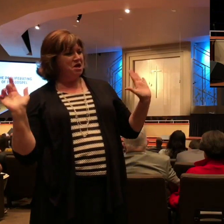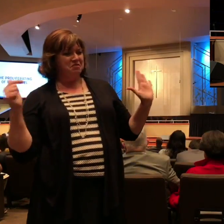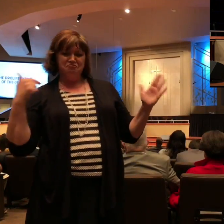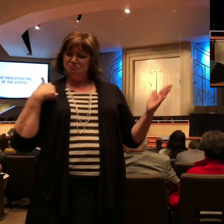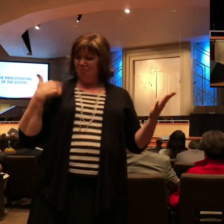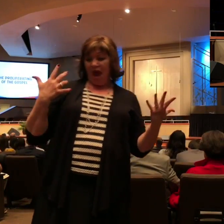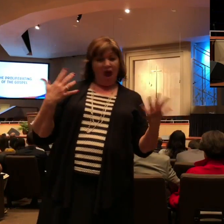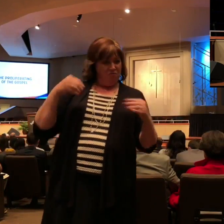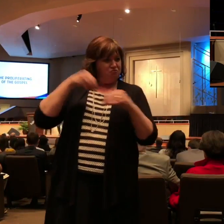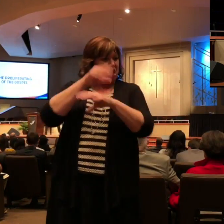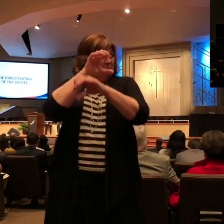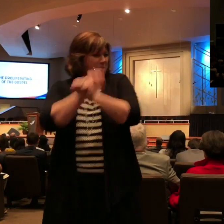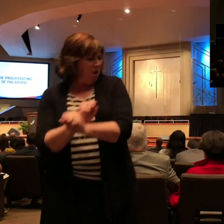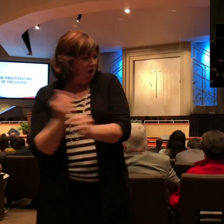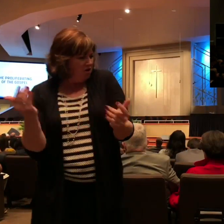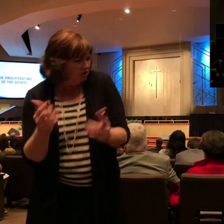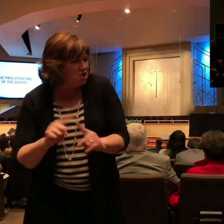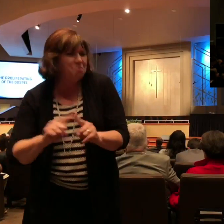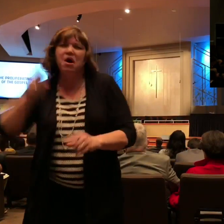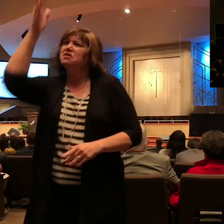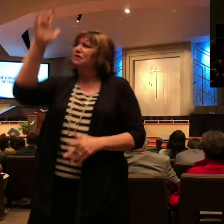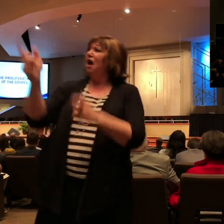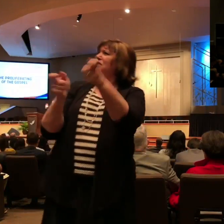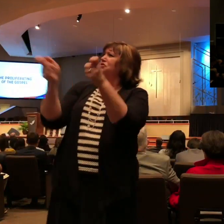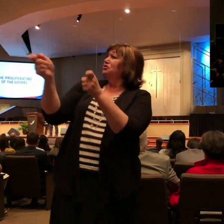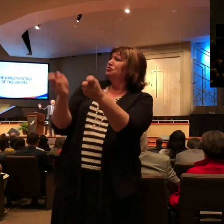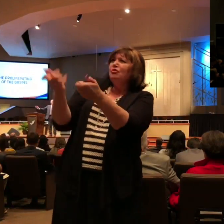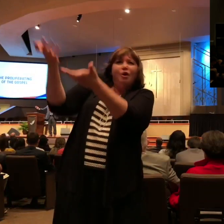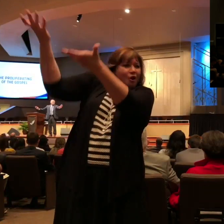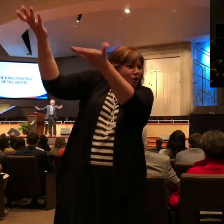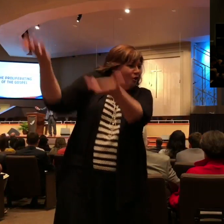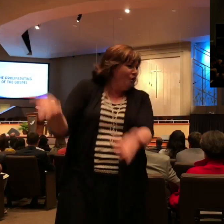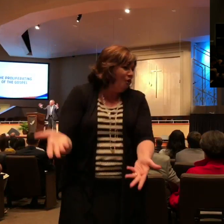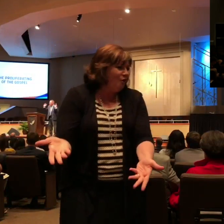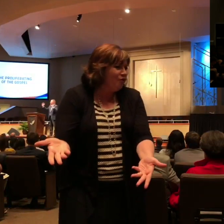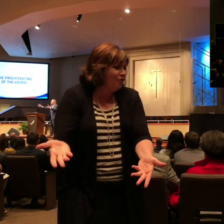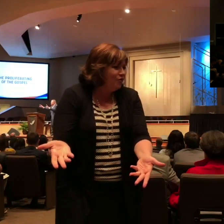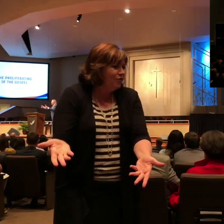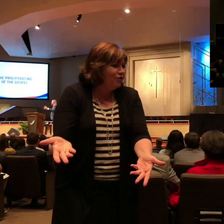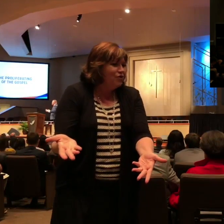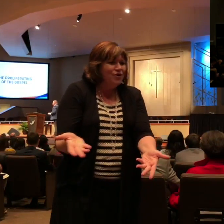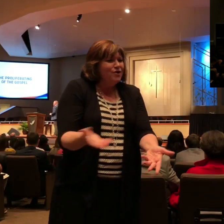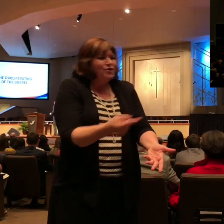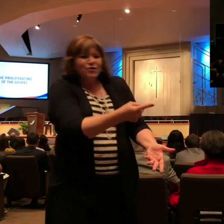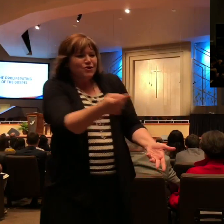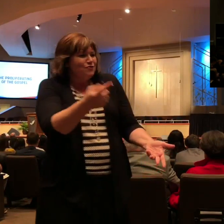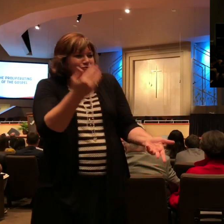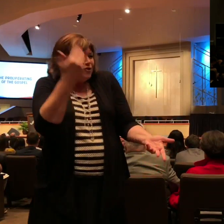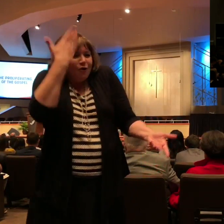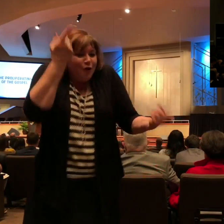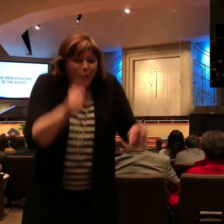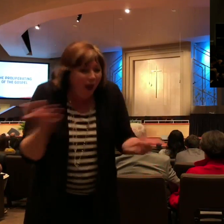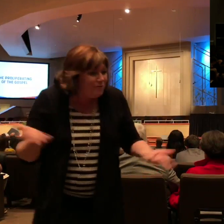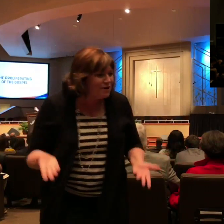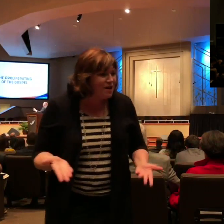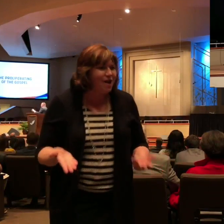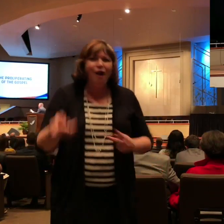I'm in bonds in Rome, but God's in control. Man, you ought to hear what's happening. You ought to see what's going on over here. People are getting